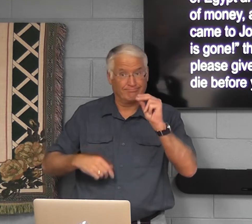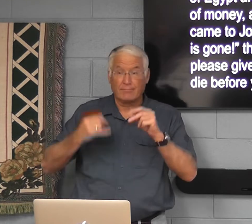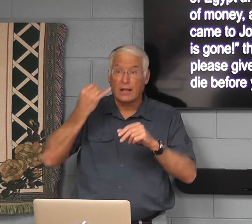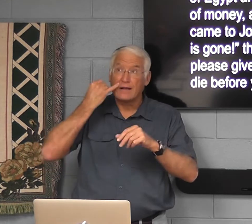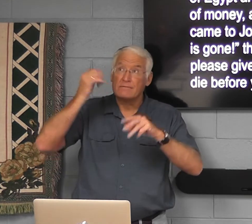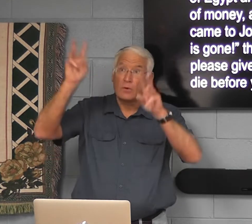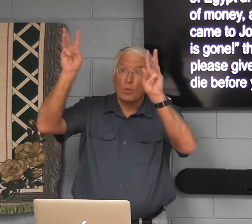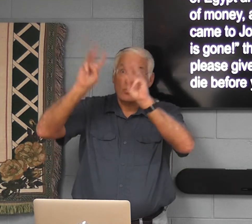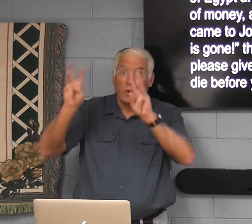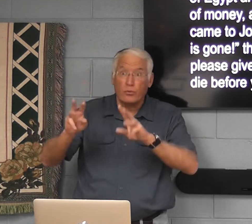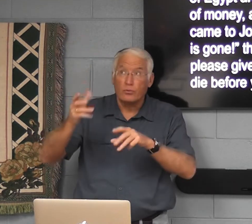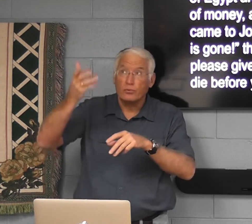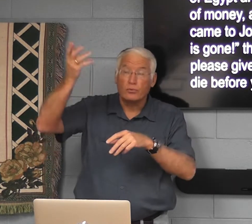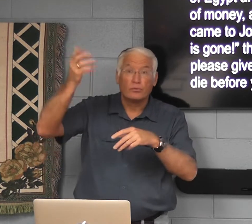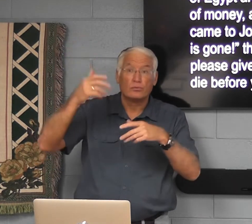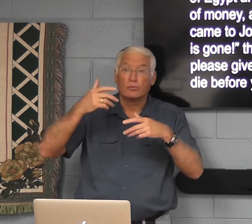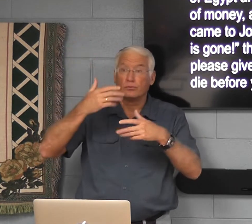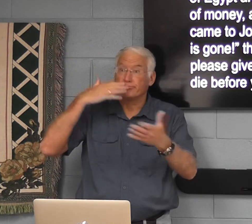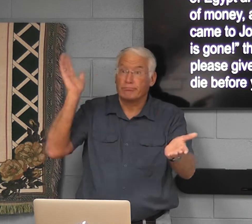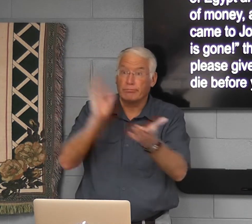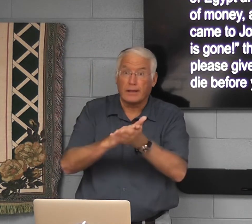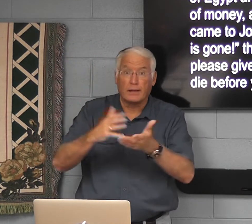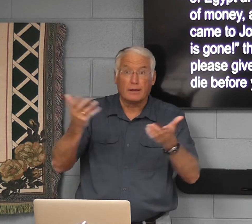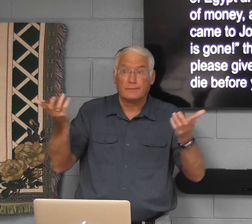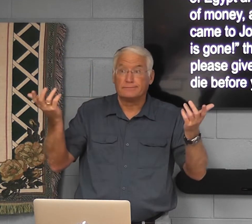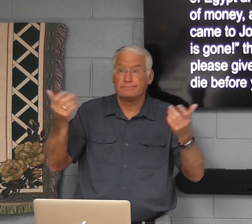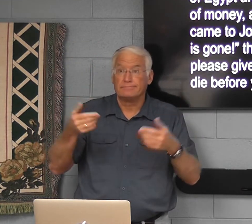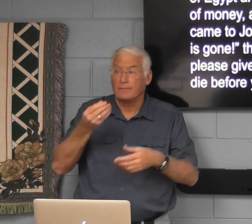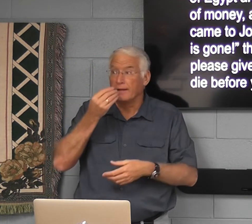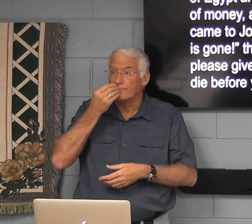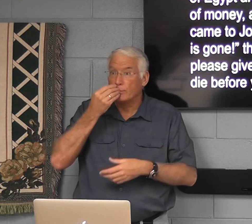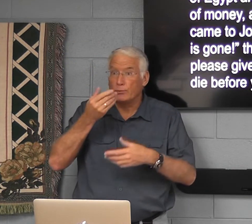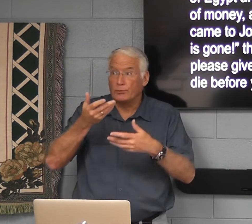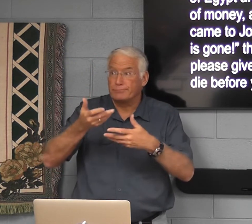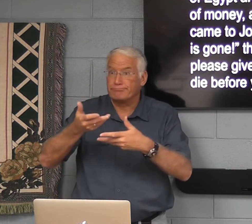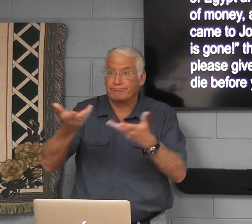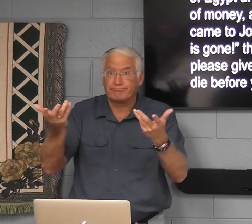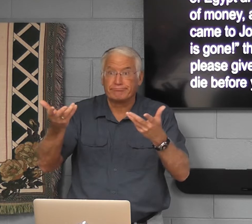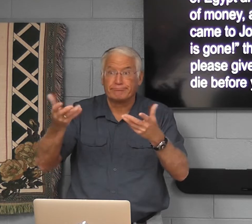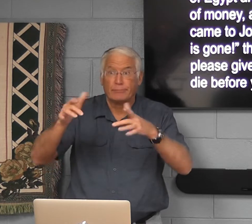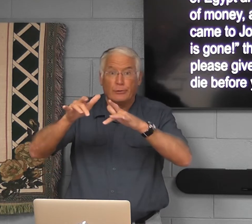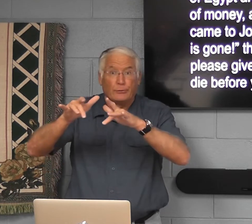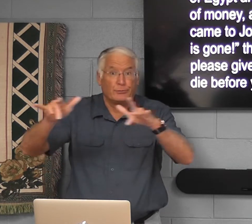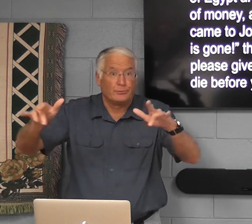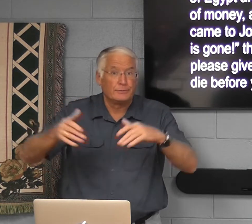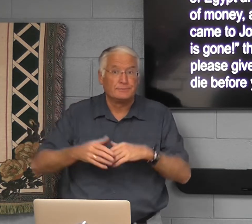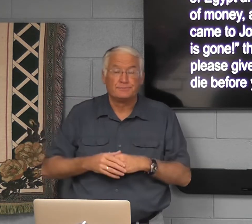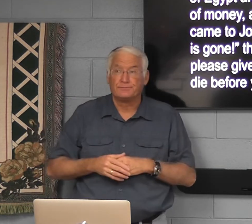Will we be fine? No. If there's bad weather, you know, the bad things that happen,